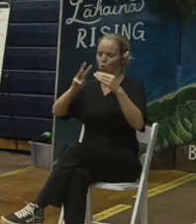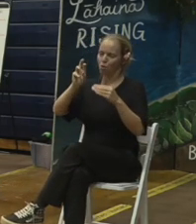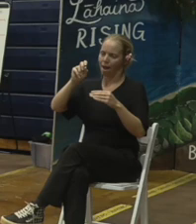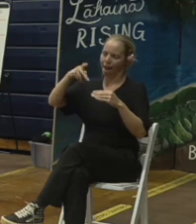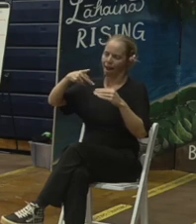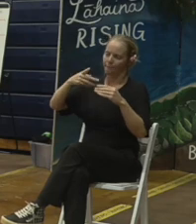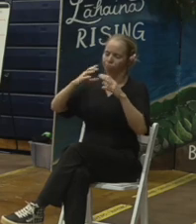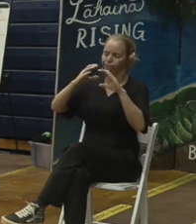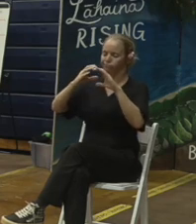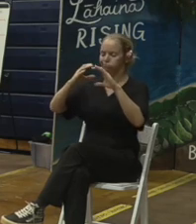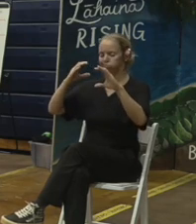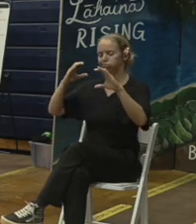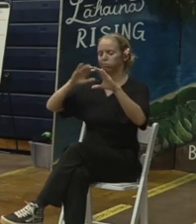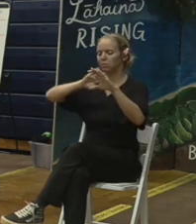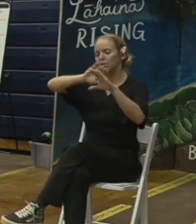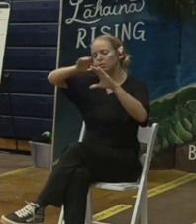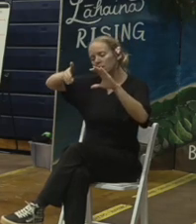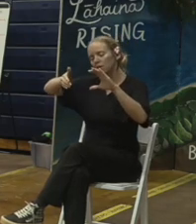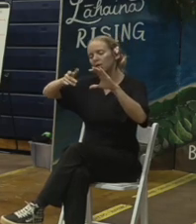during transportation